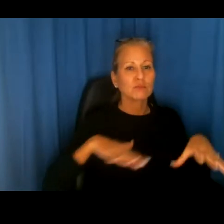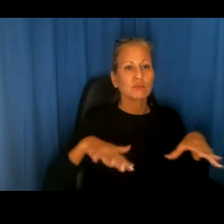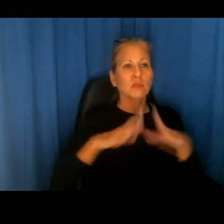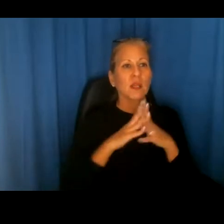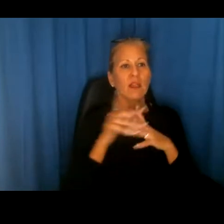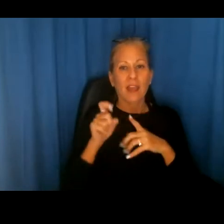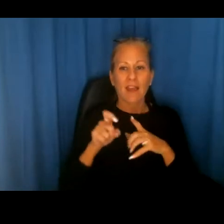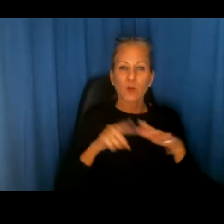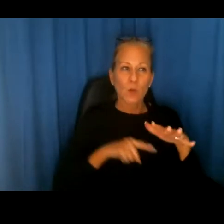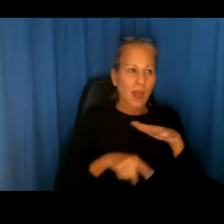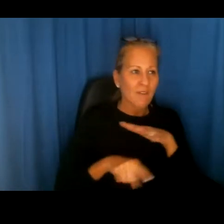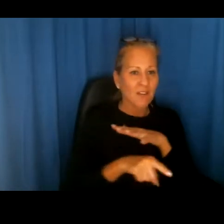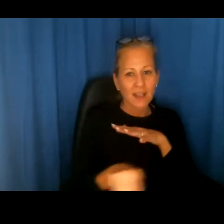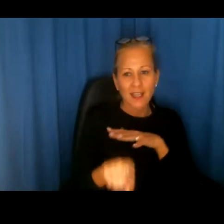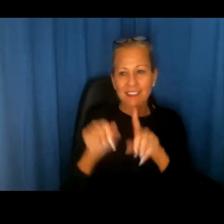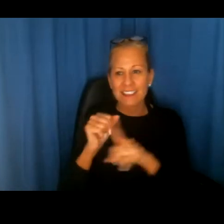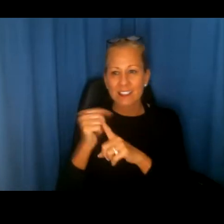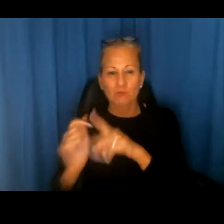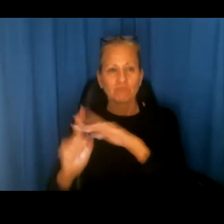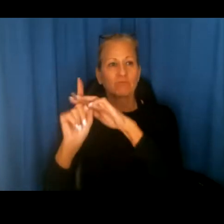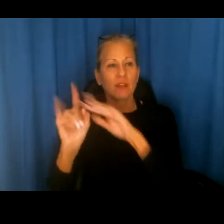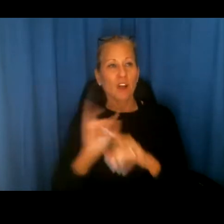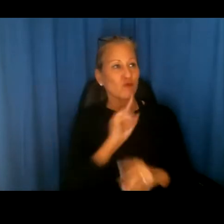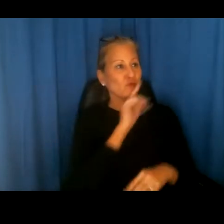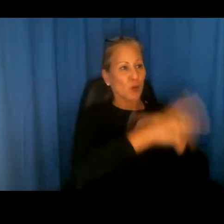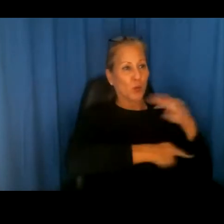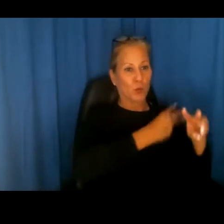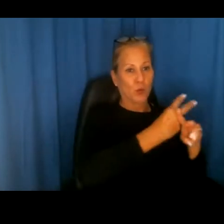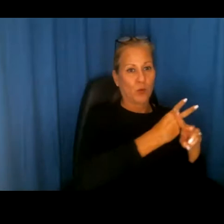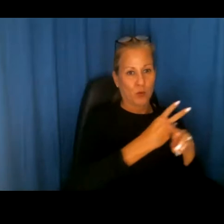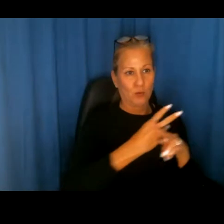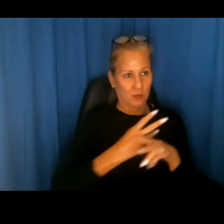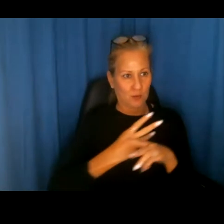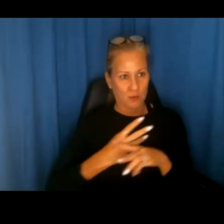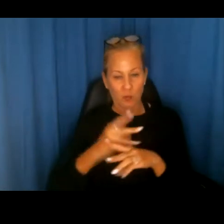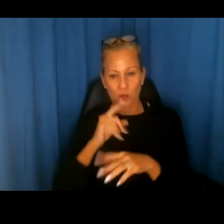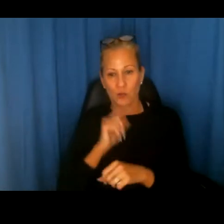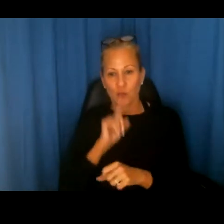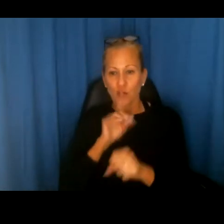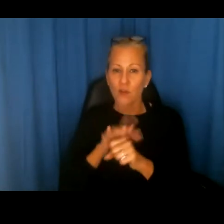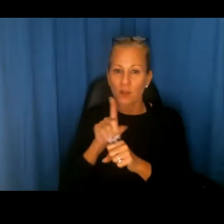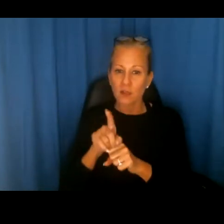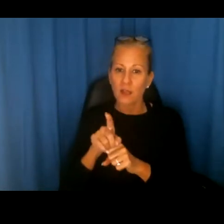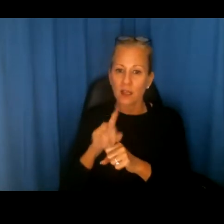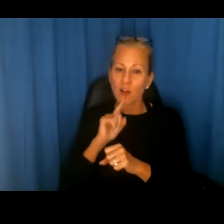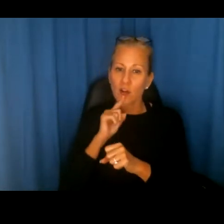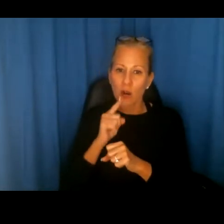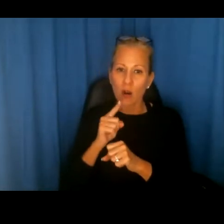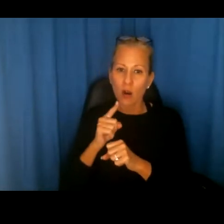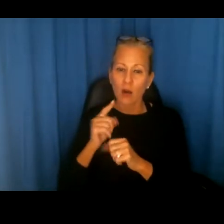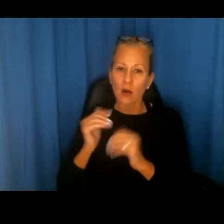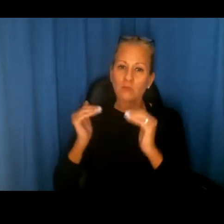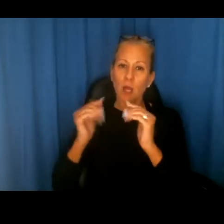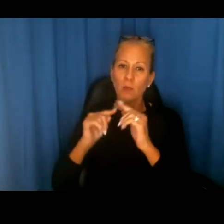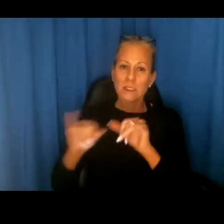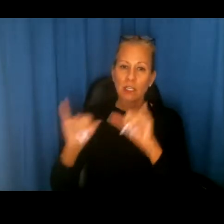they have to navigate situations much like they would in the real world and ensure that they're upholding fair housing standards. so that's gotten rave